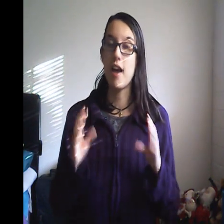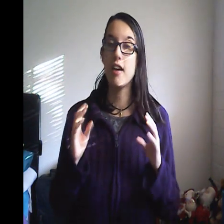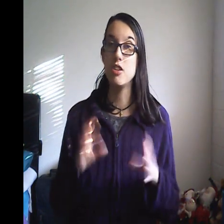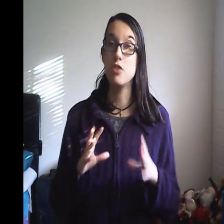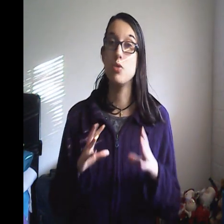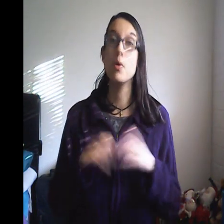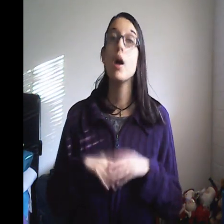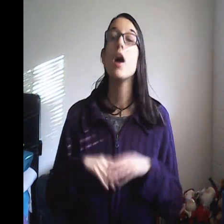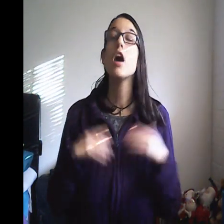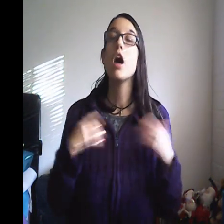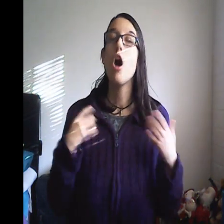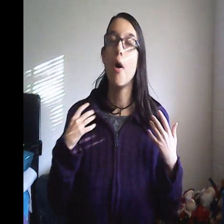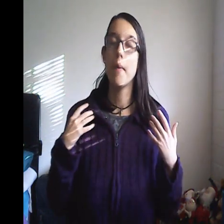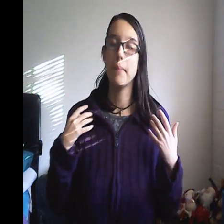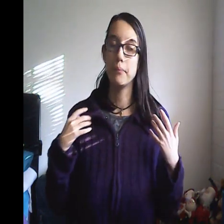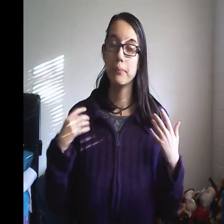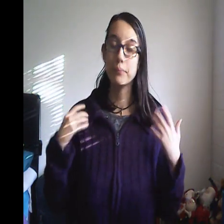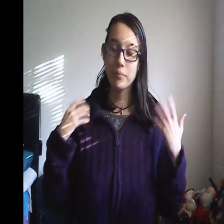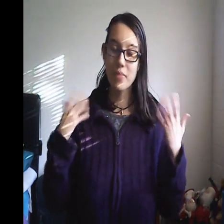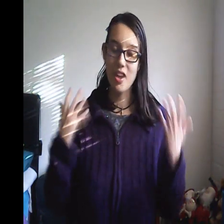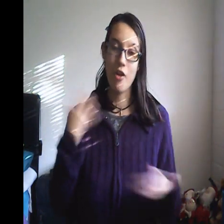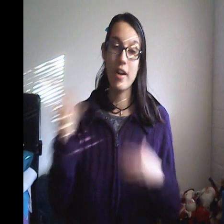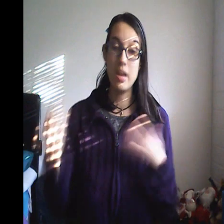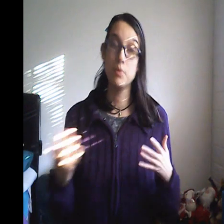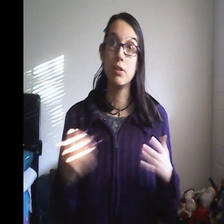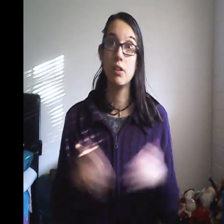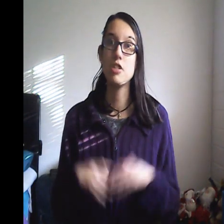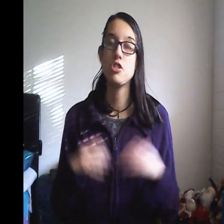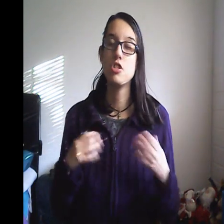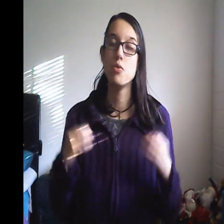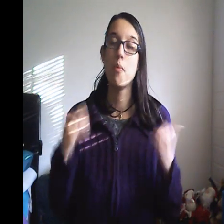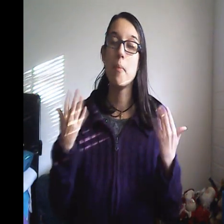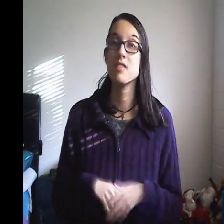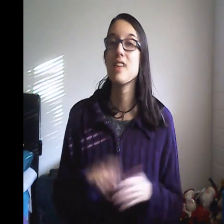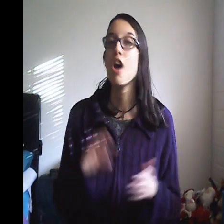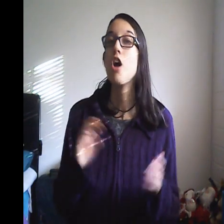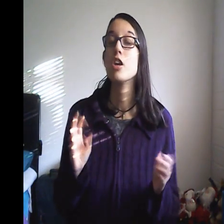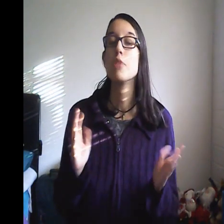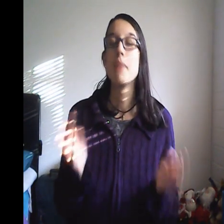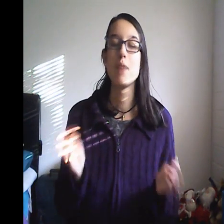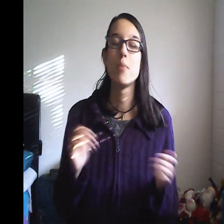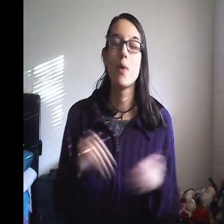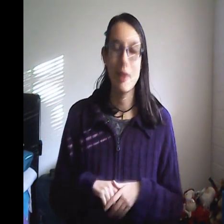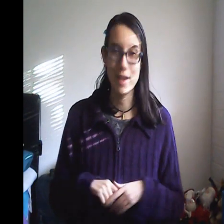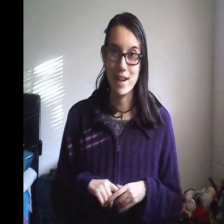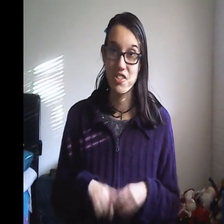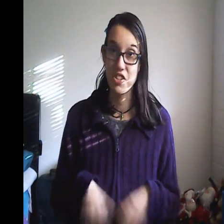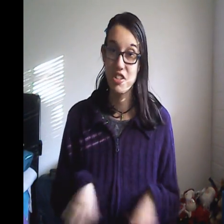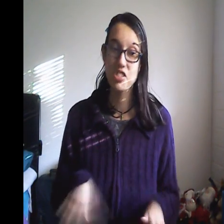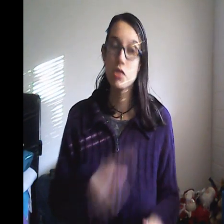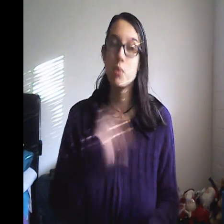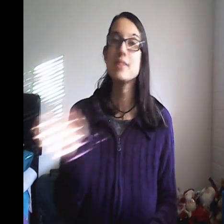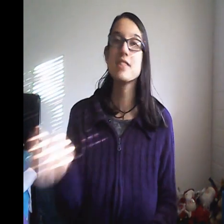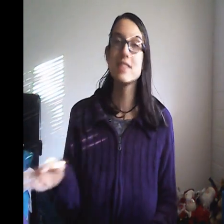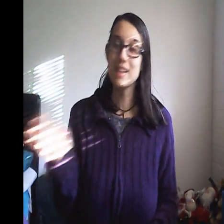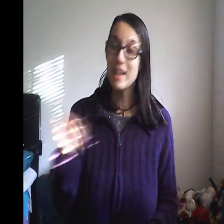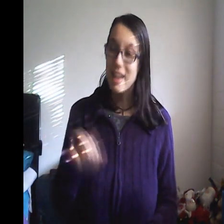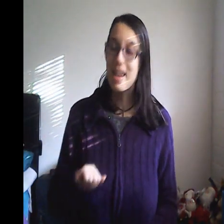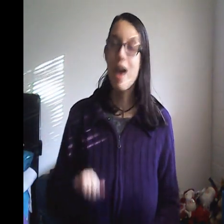are able to hold towards your makeup organizer. So, let's now move